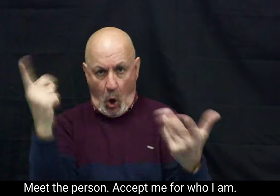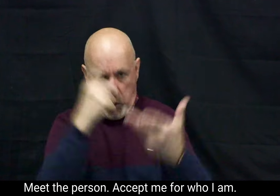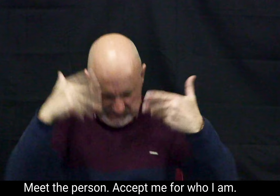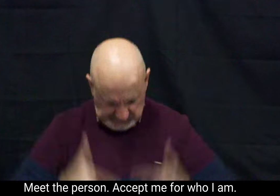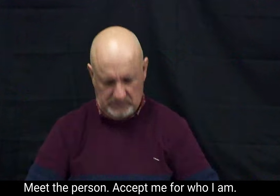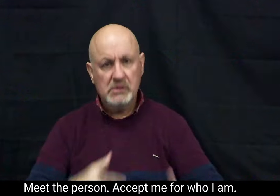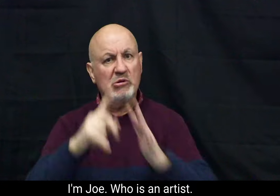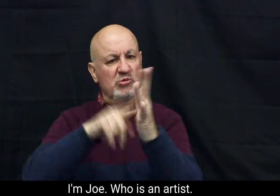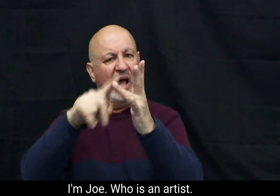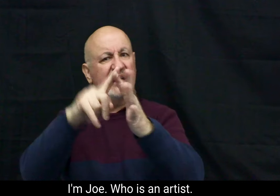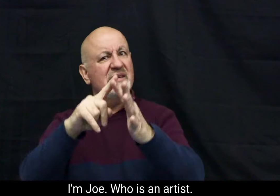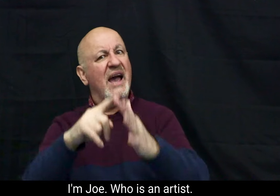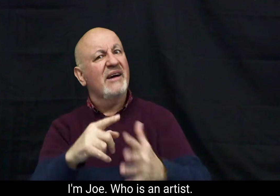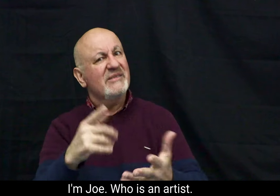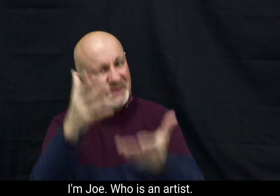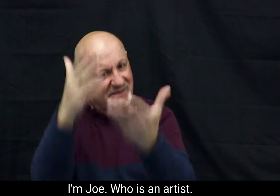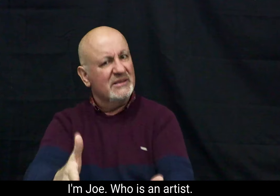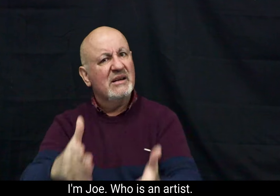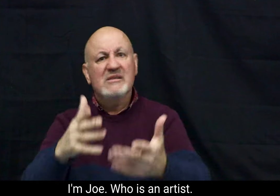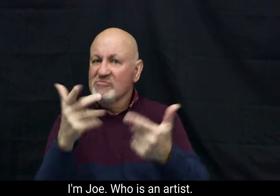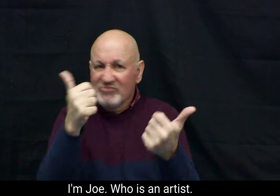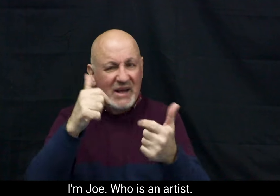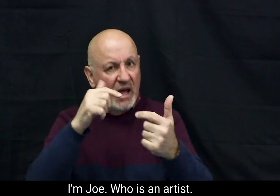am. I'm Joe, who is an artist.